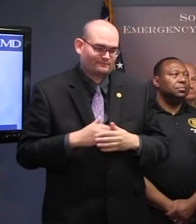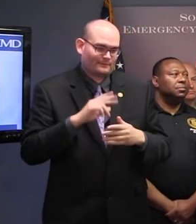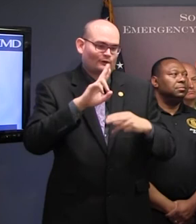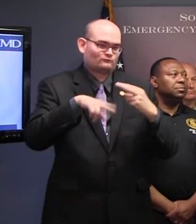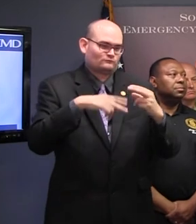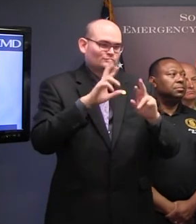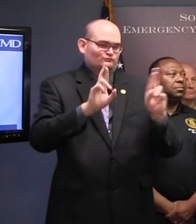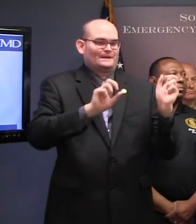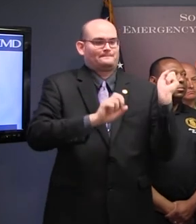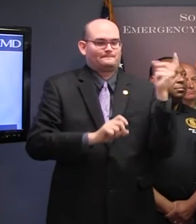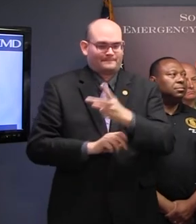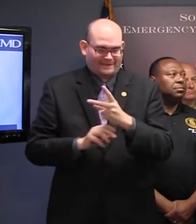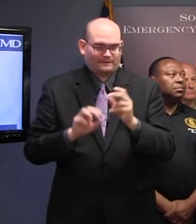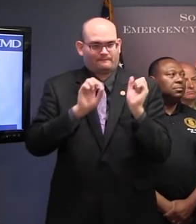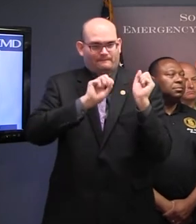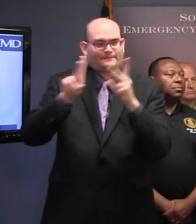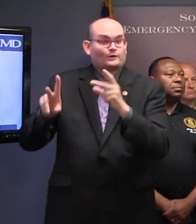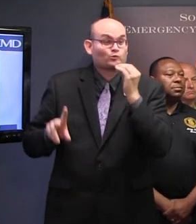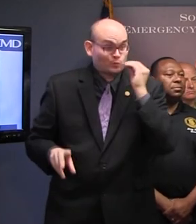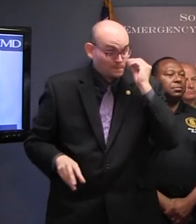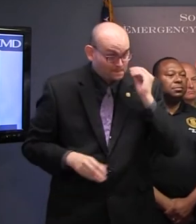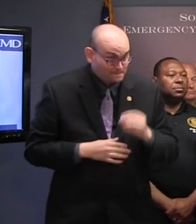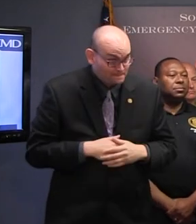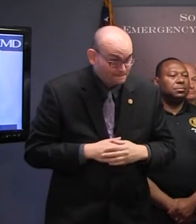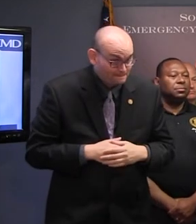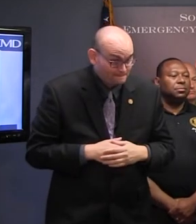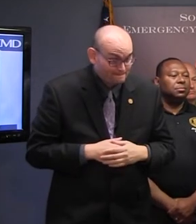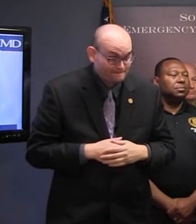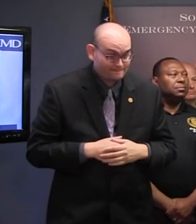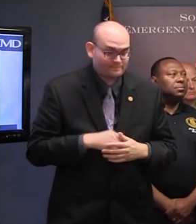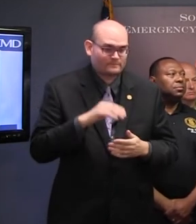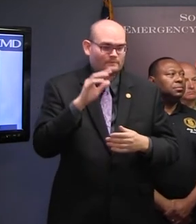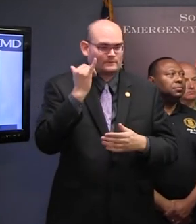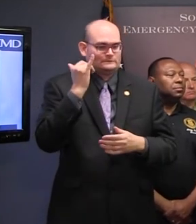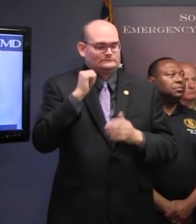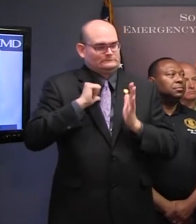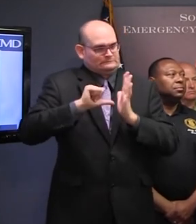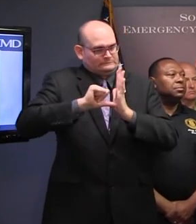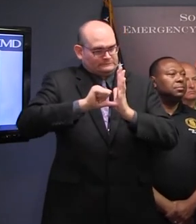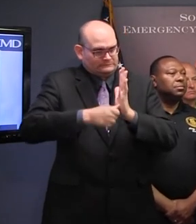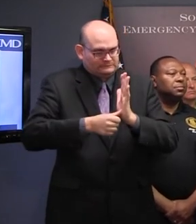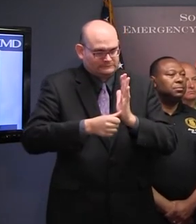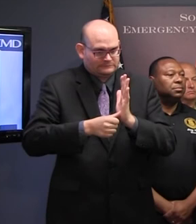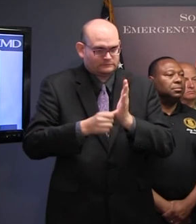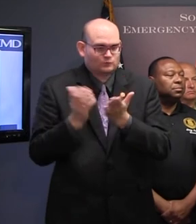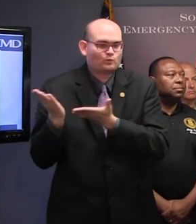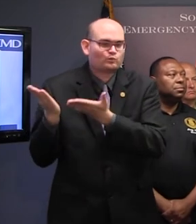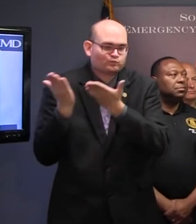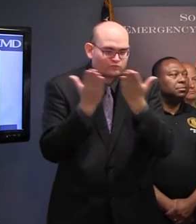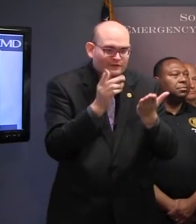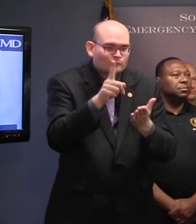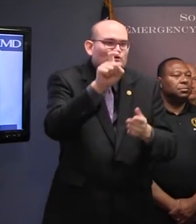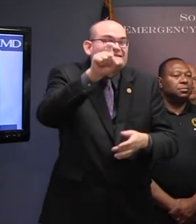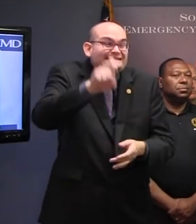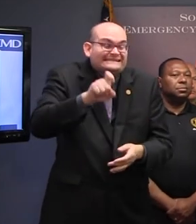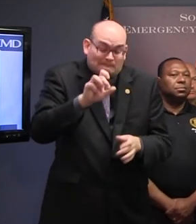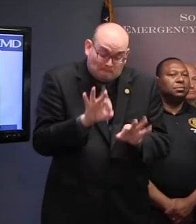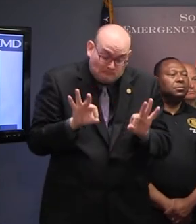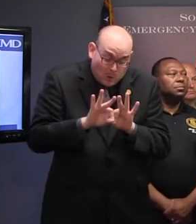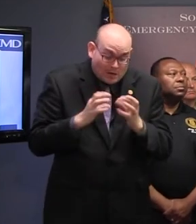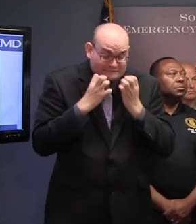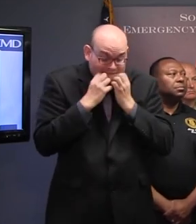be given. But that's one more reason to take what you need with you, have it with you, because we don't know when